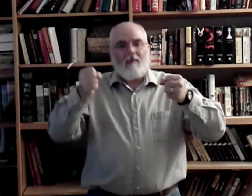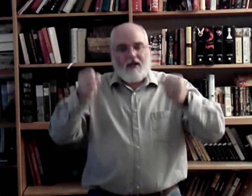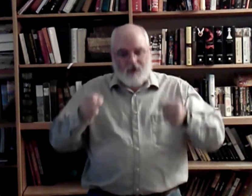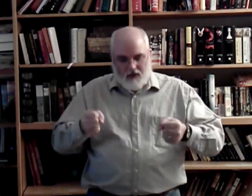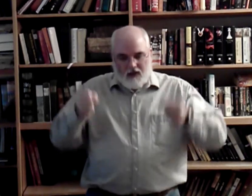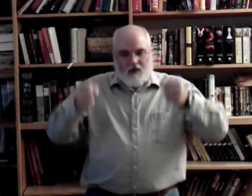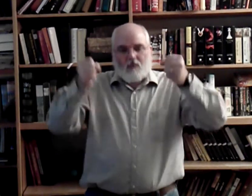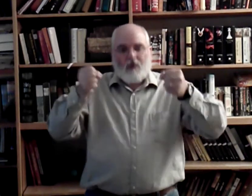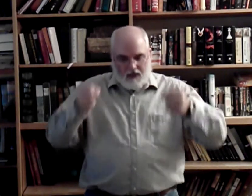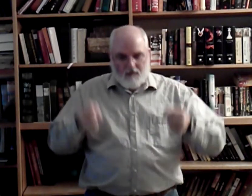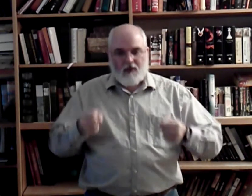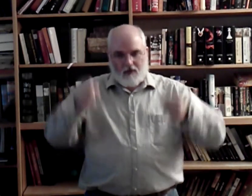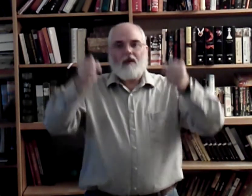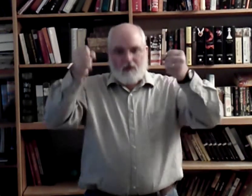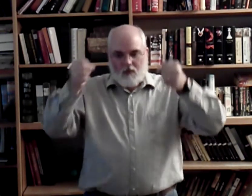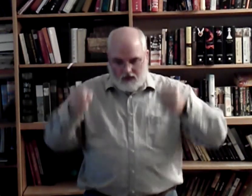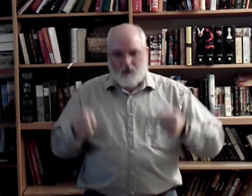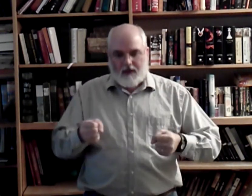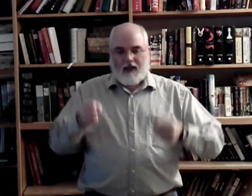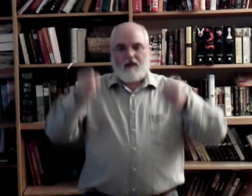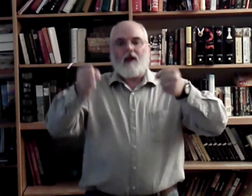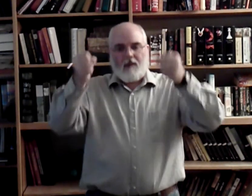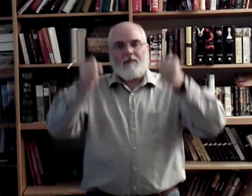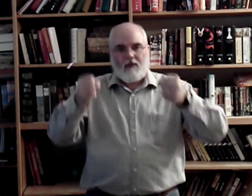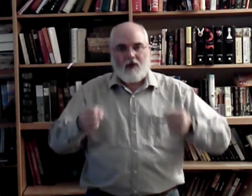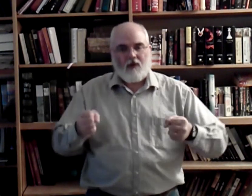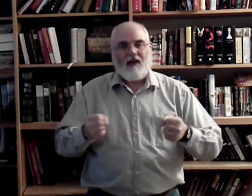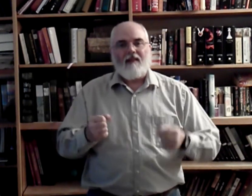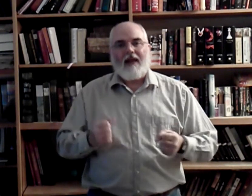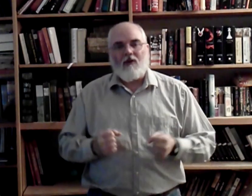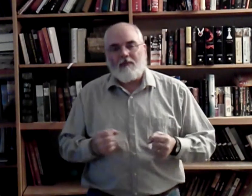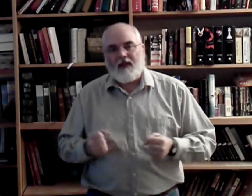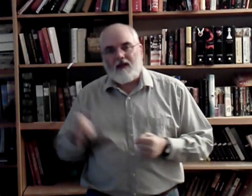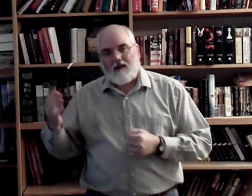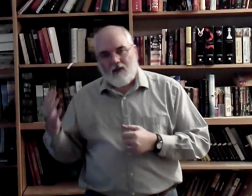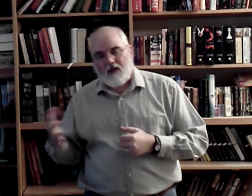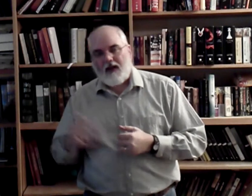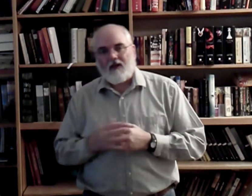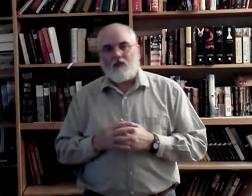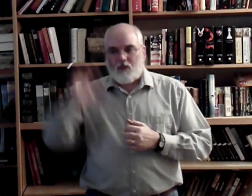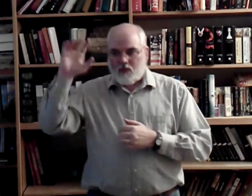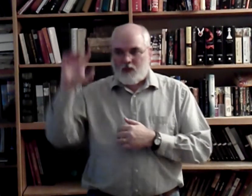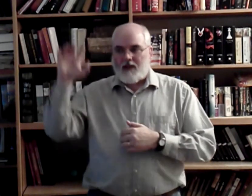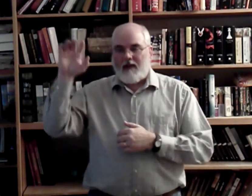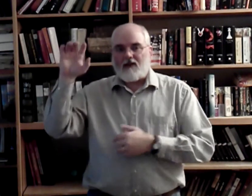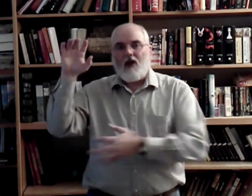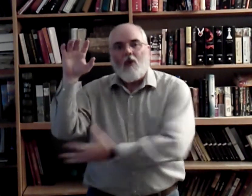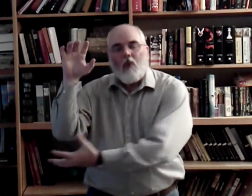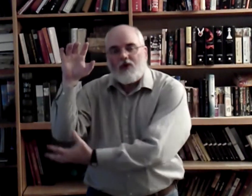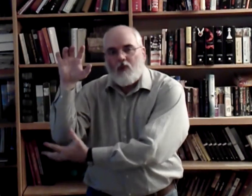imagine reading a book while going down a bumpy road, that would be like reading a bounce. what you